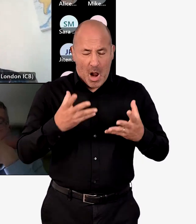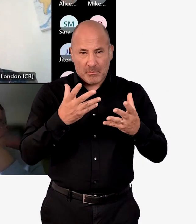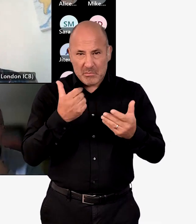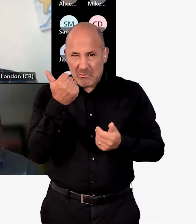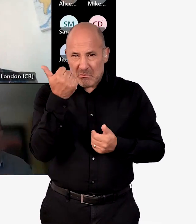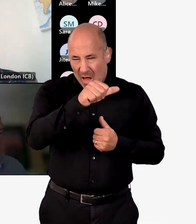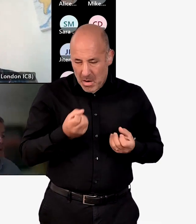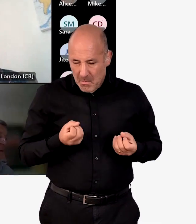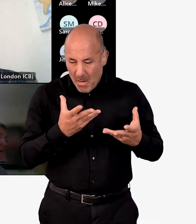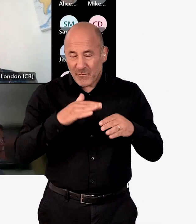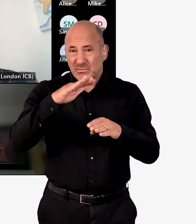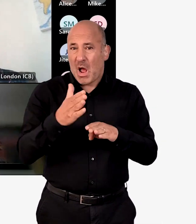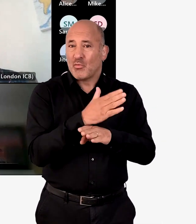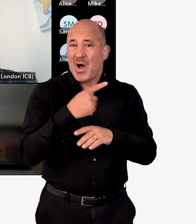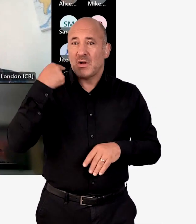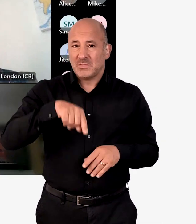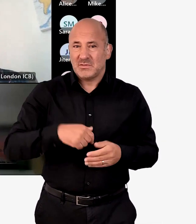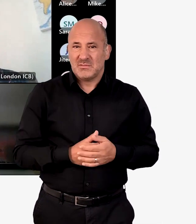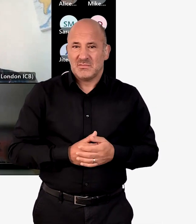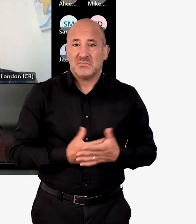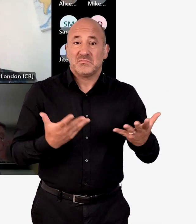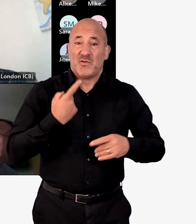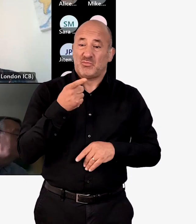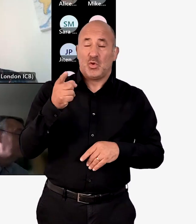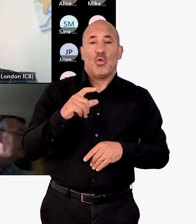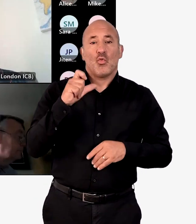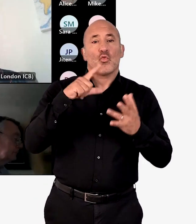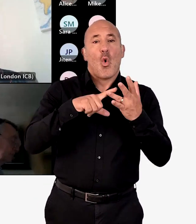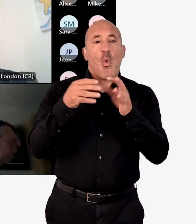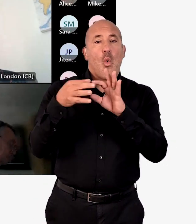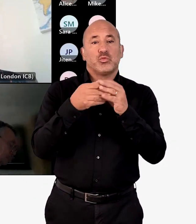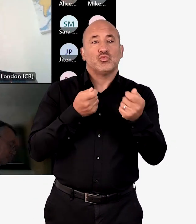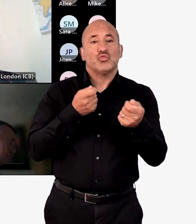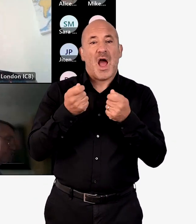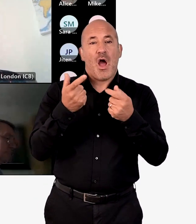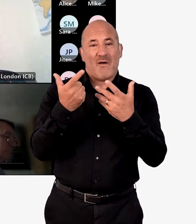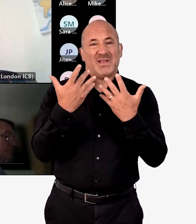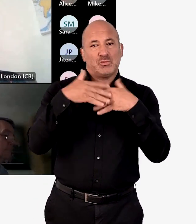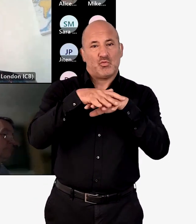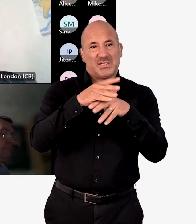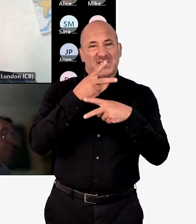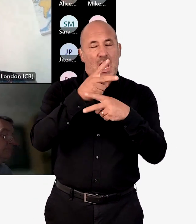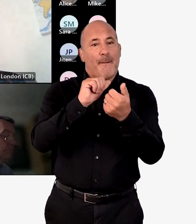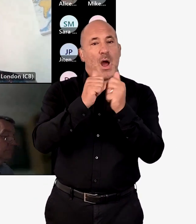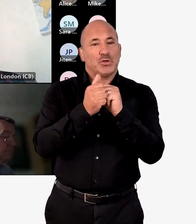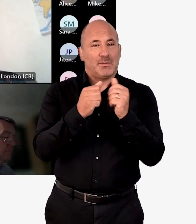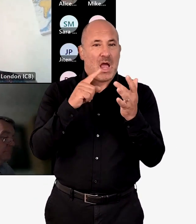NHS resources are spent wisely across South West London. If I could, first of all,